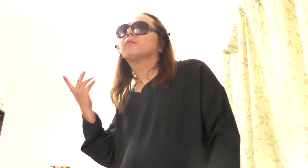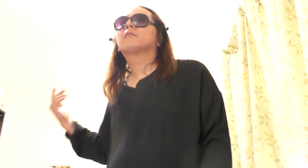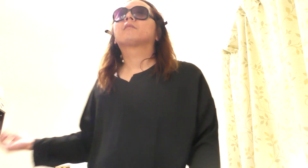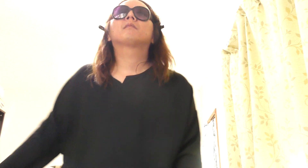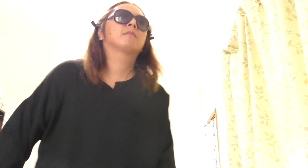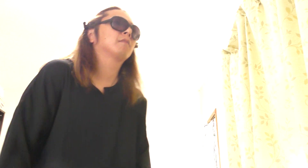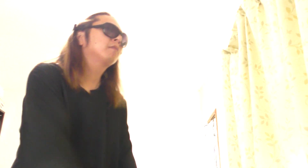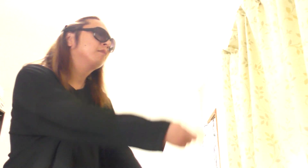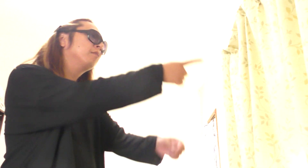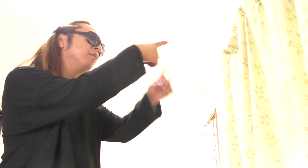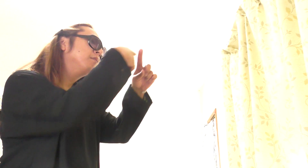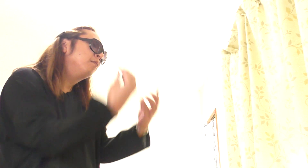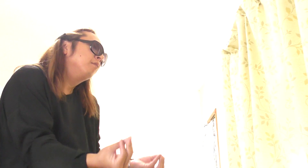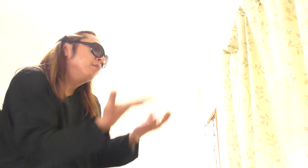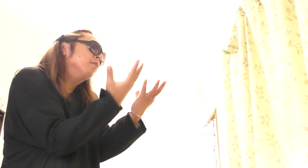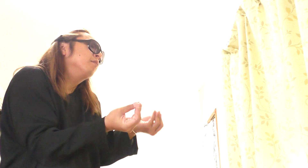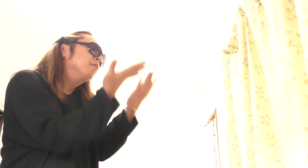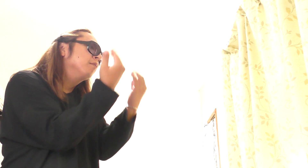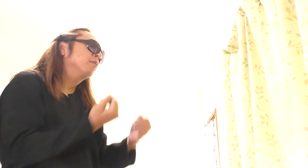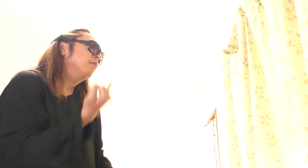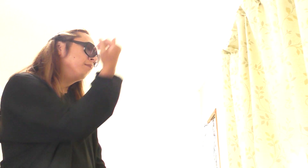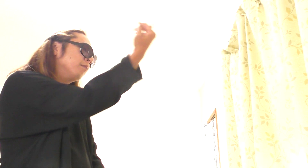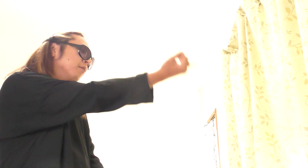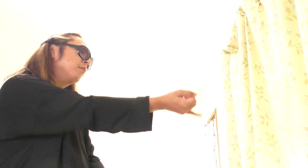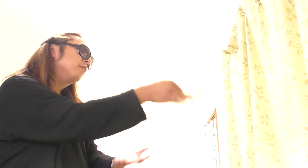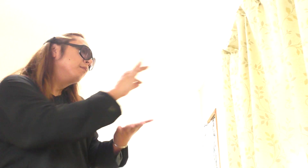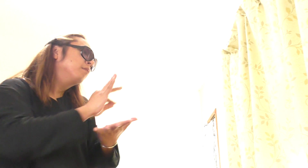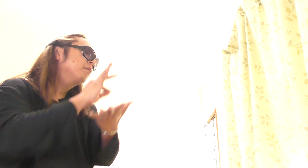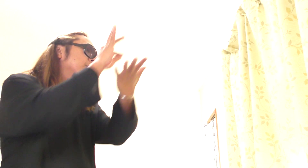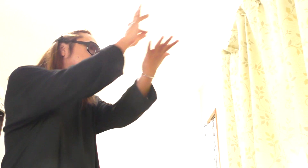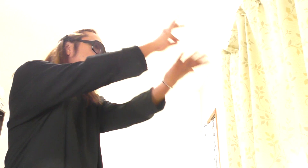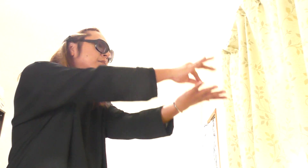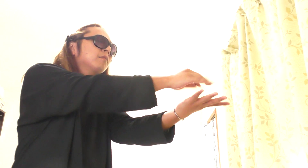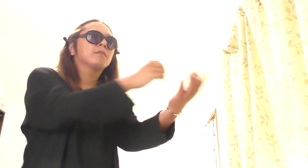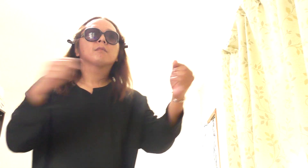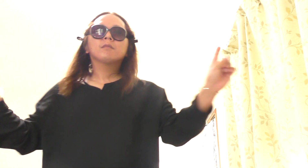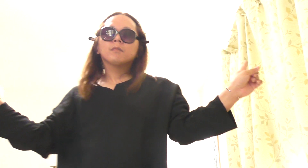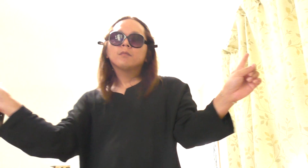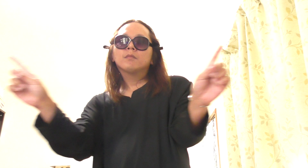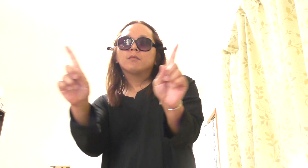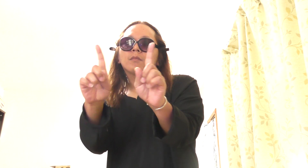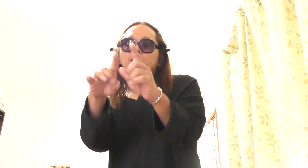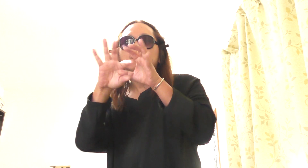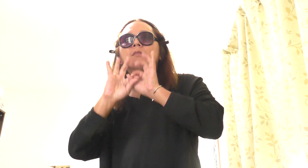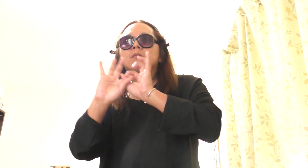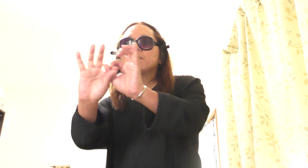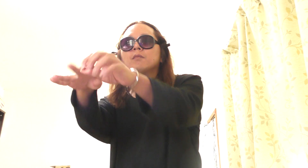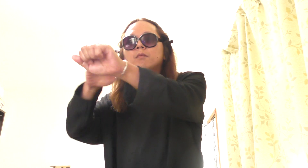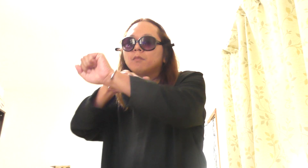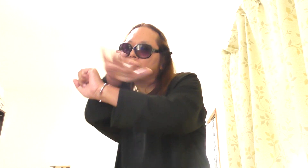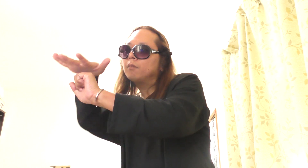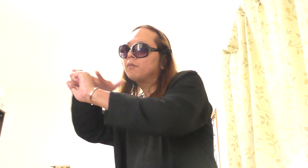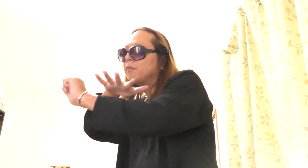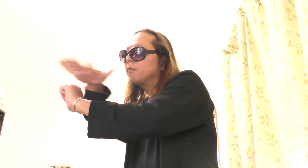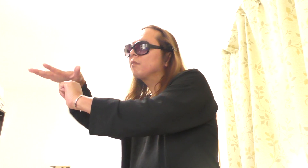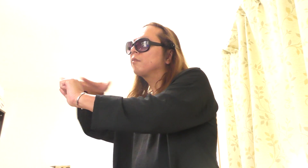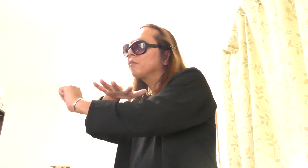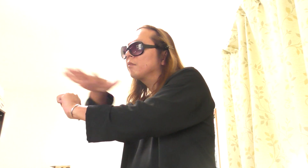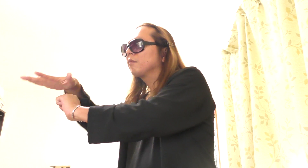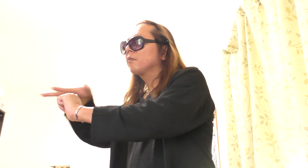me Merry Christmas, I wrapped it up in sad With a note saying I love you,